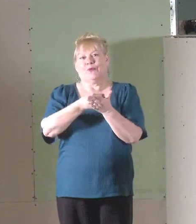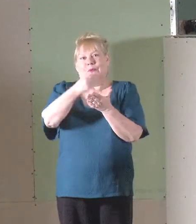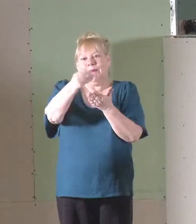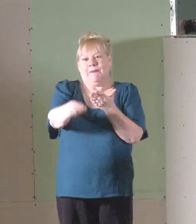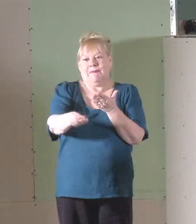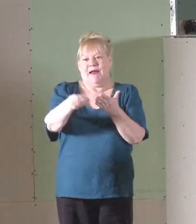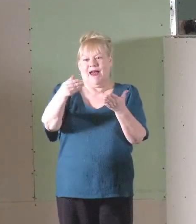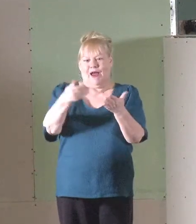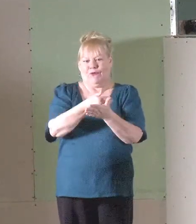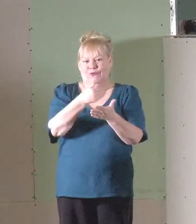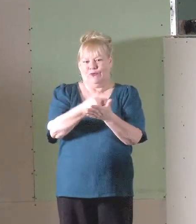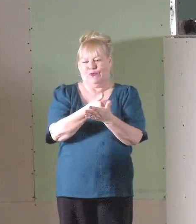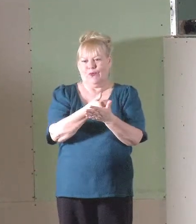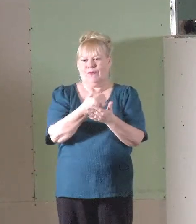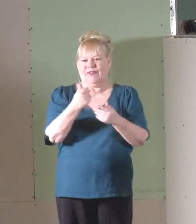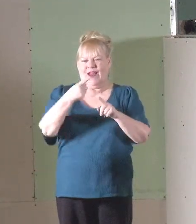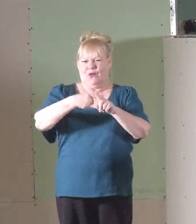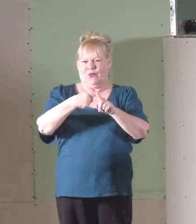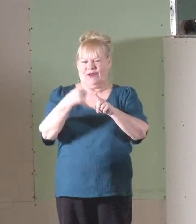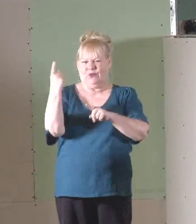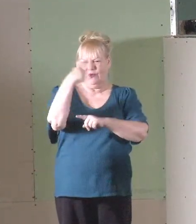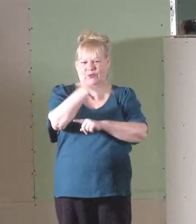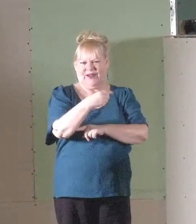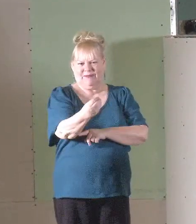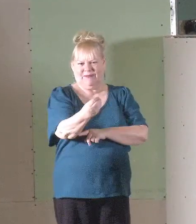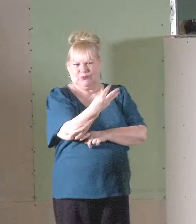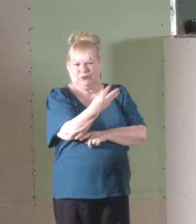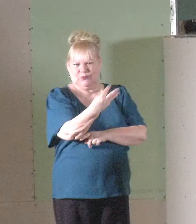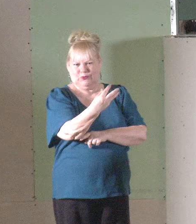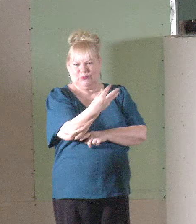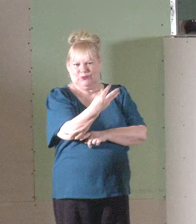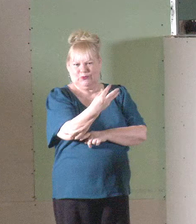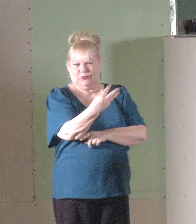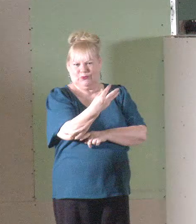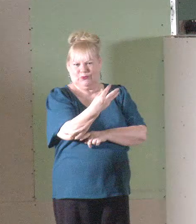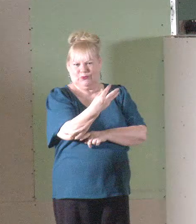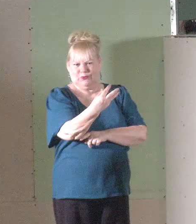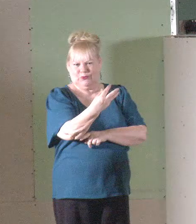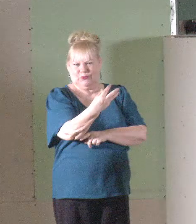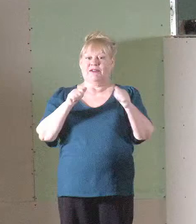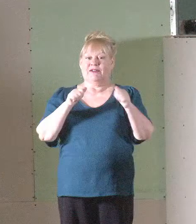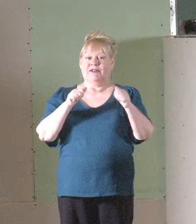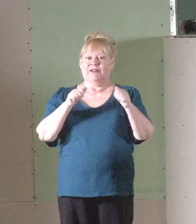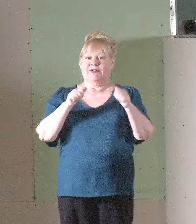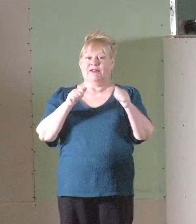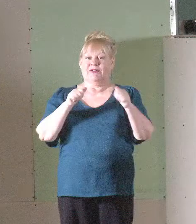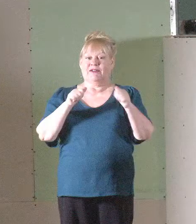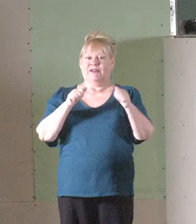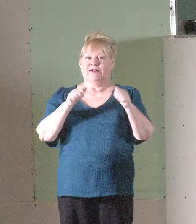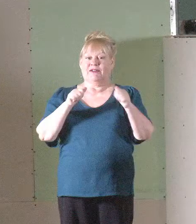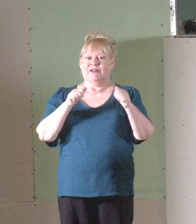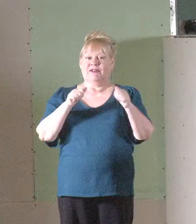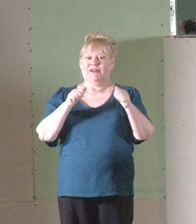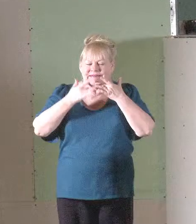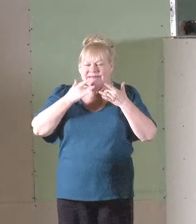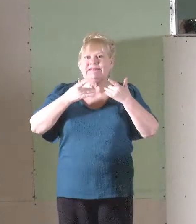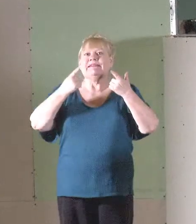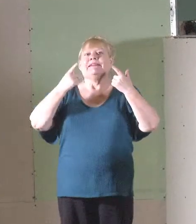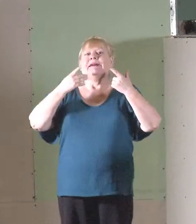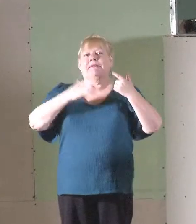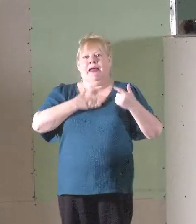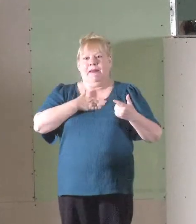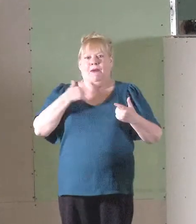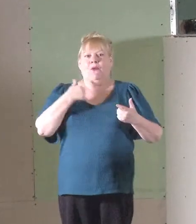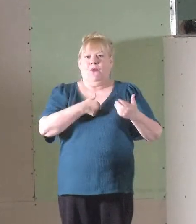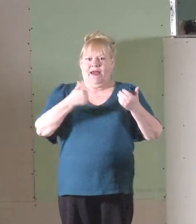We're renting one for today, and it's working out. Sometimes these challenges have to be met on the fly, and I'm glad that we have able-bodied